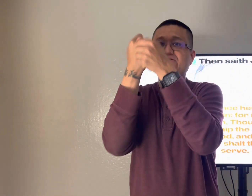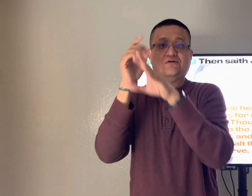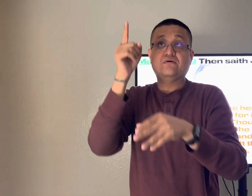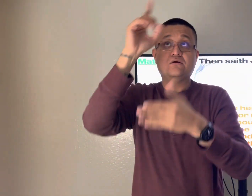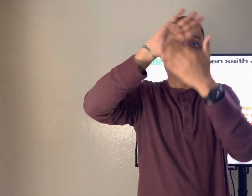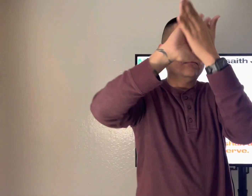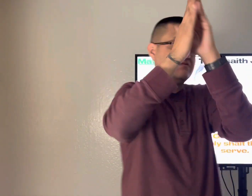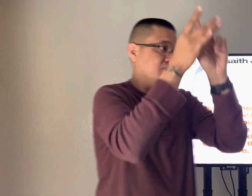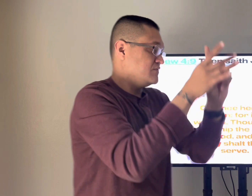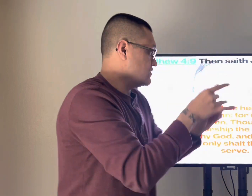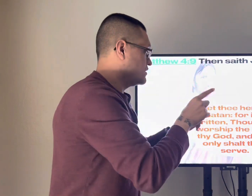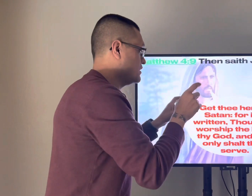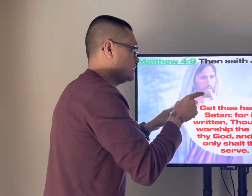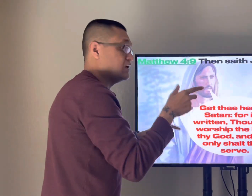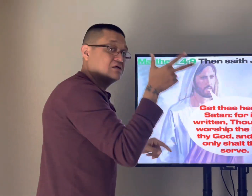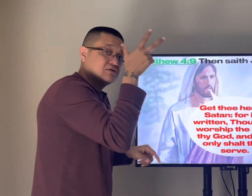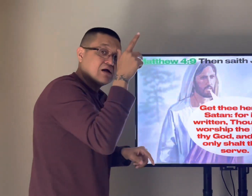there's just one not many